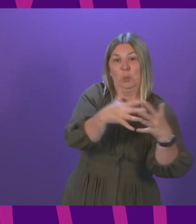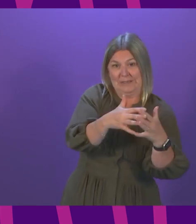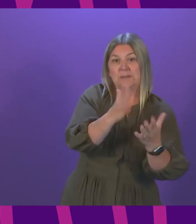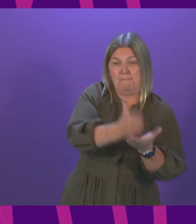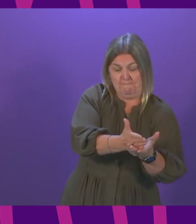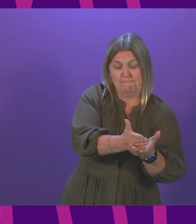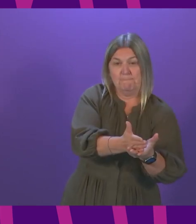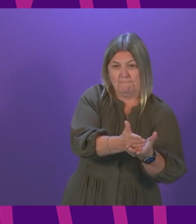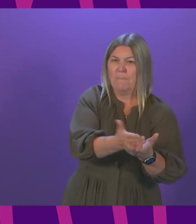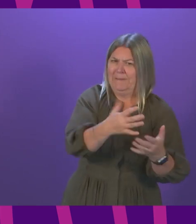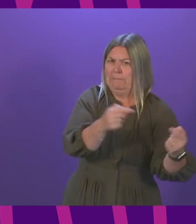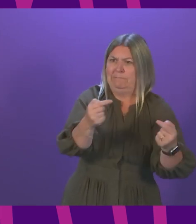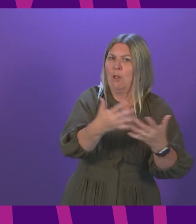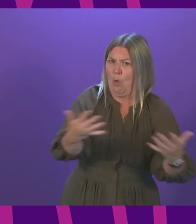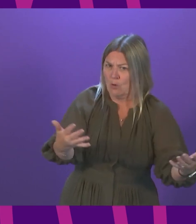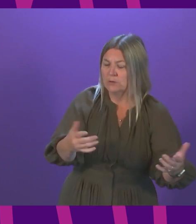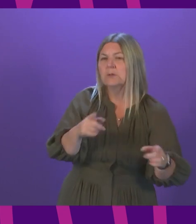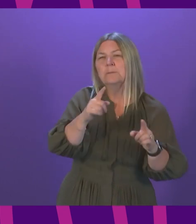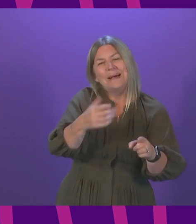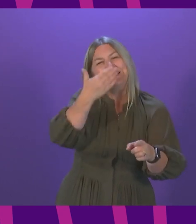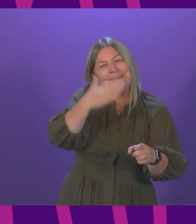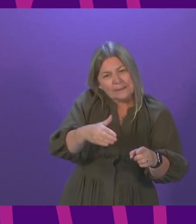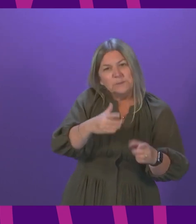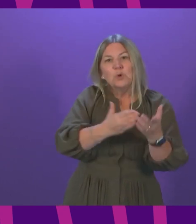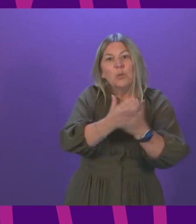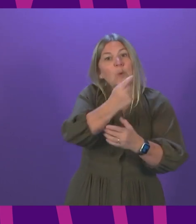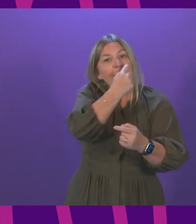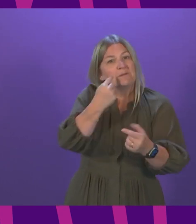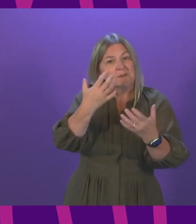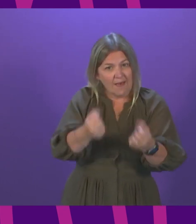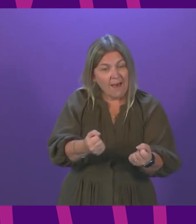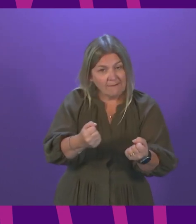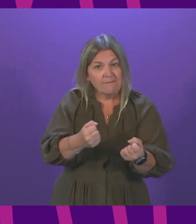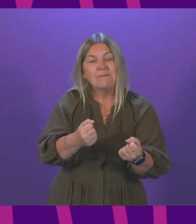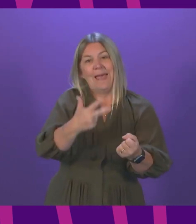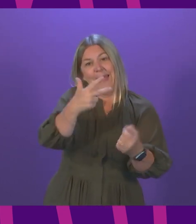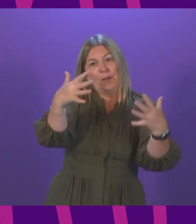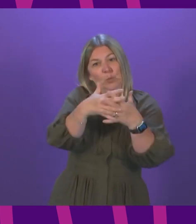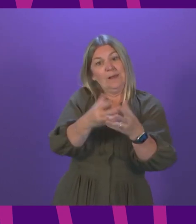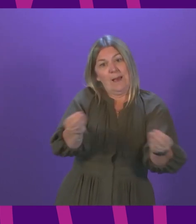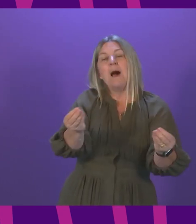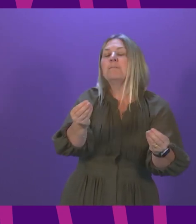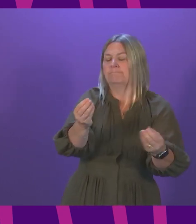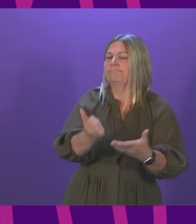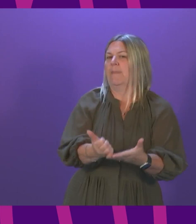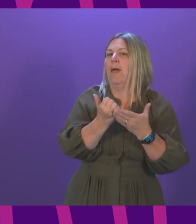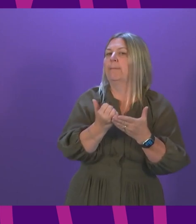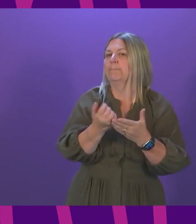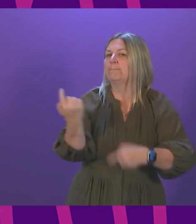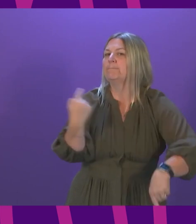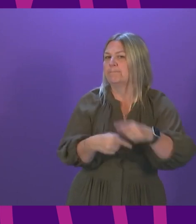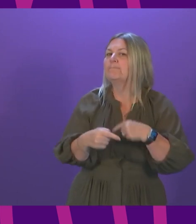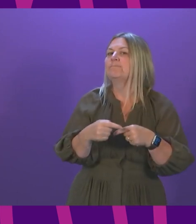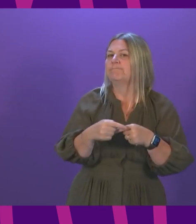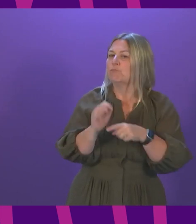over these past months. But I think we are seeing through the data and the evidence now that that eight-week gap has helped us to prolong the protection